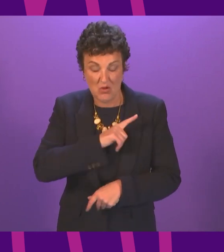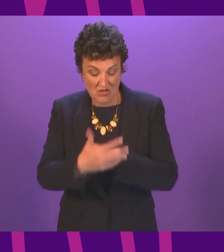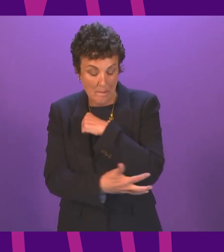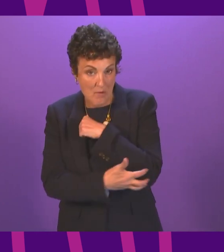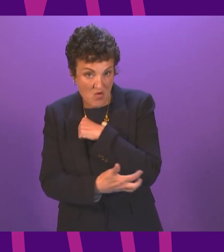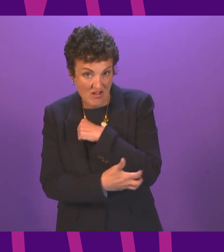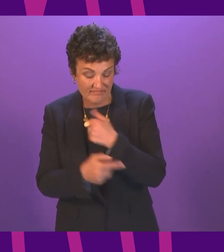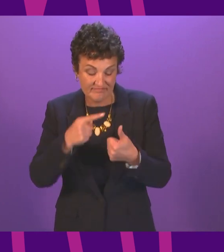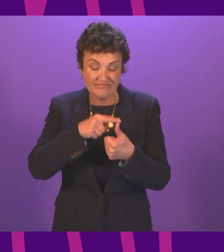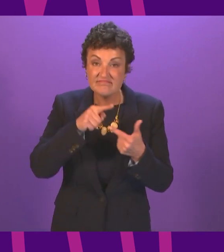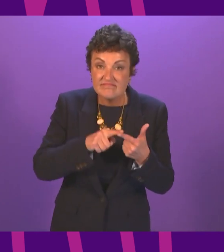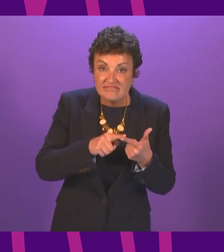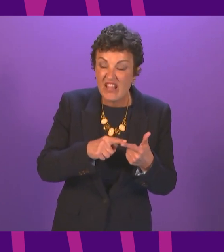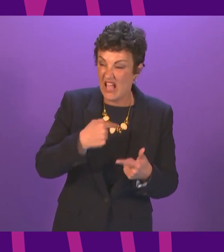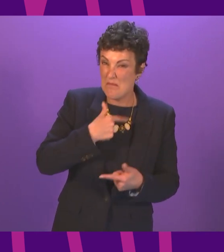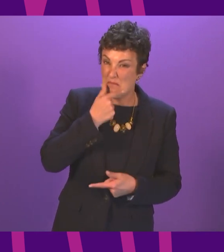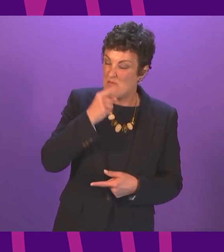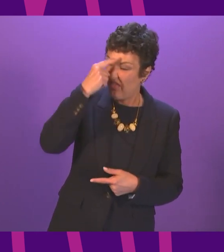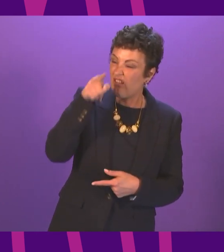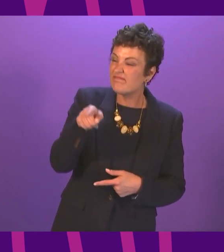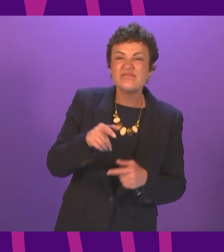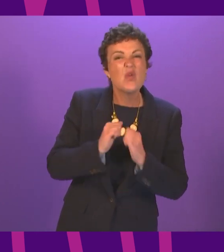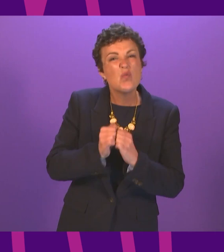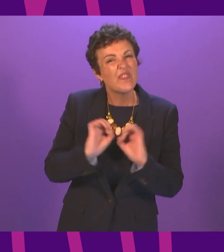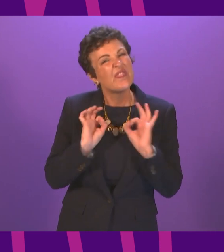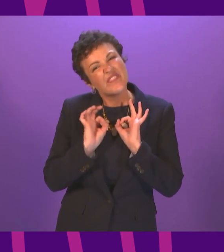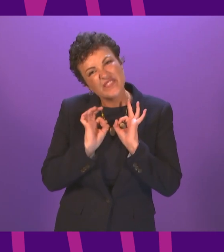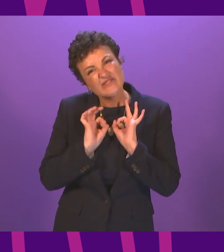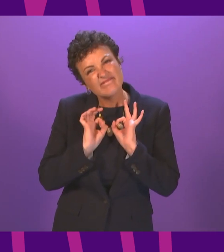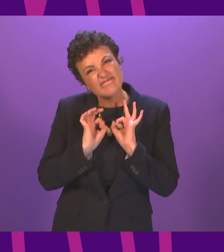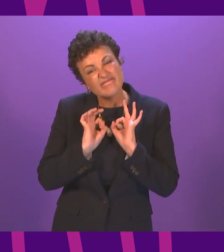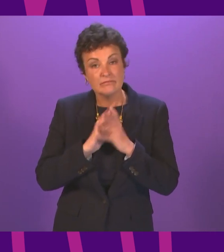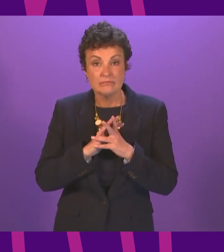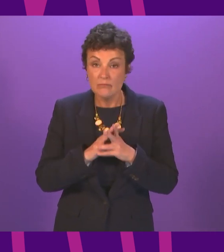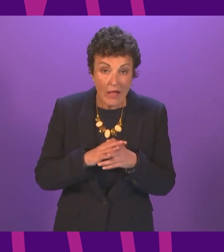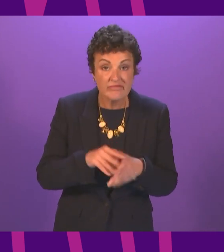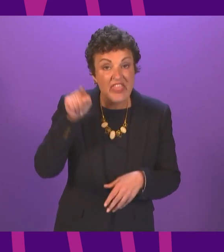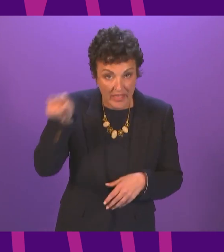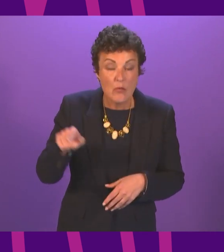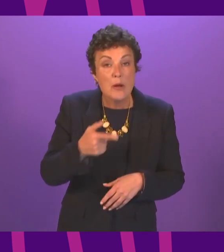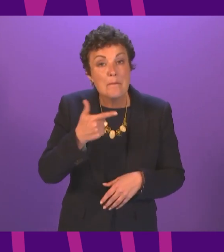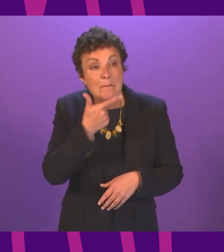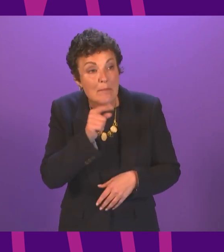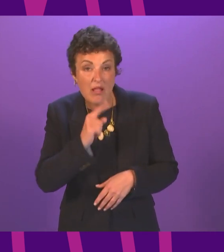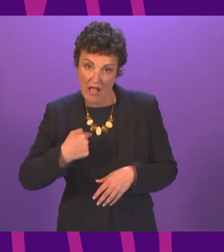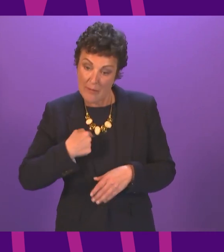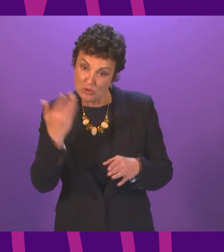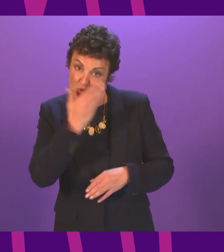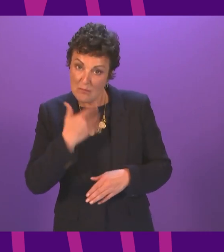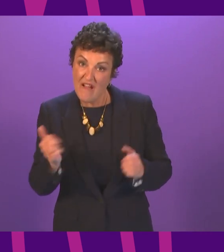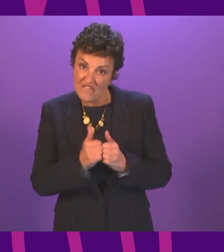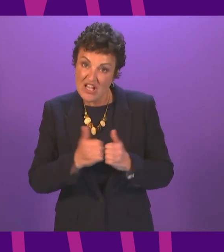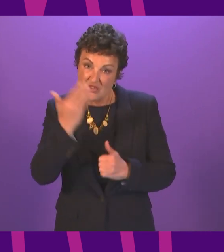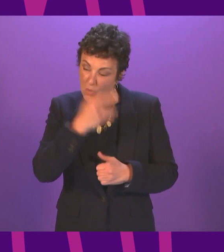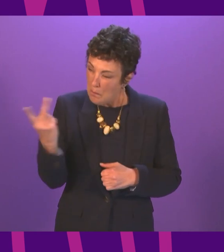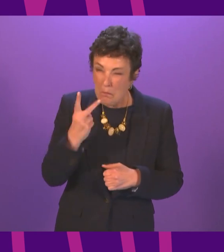and they were believed somehow to be worth less well they were my schoolmates I stood with them on